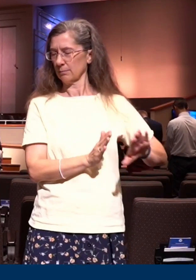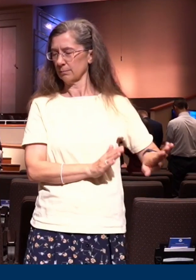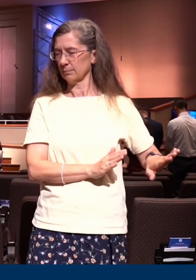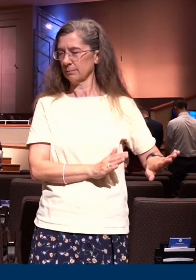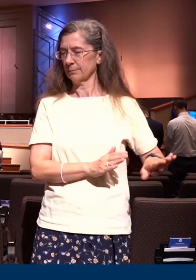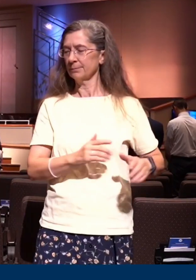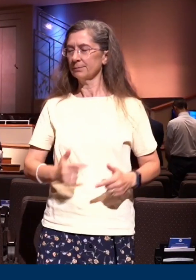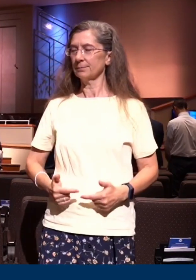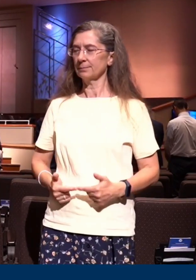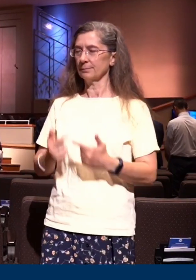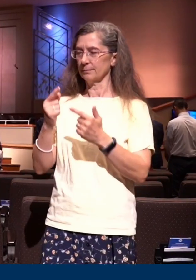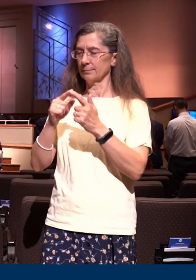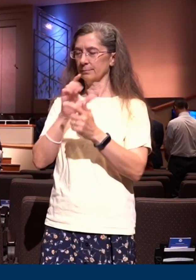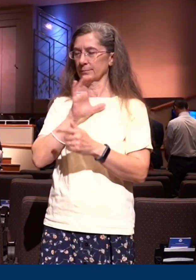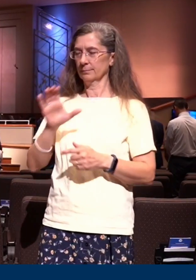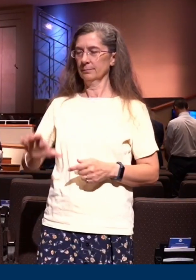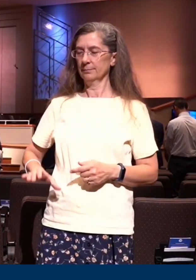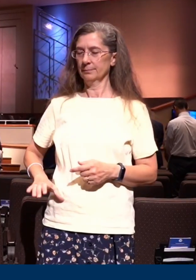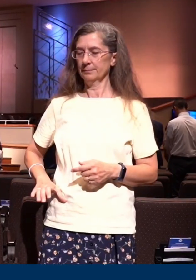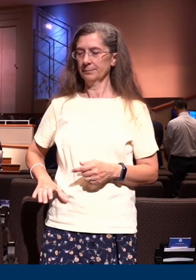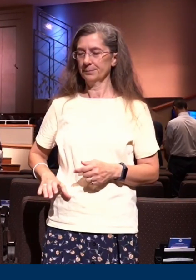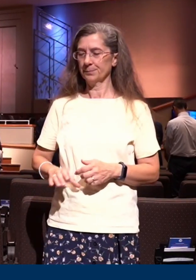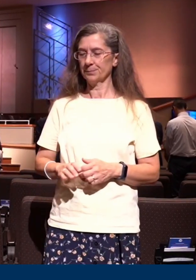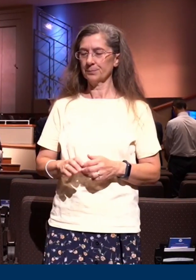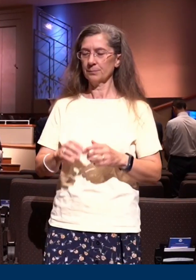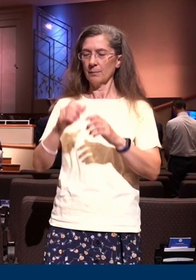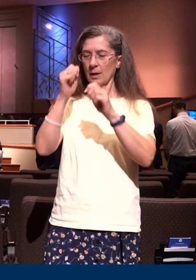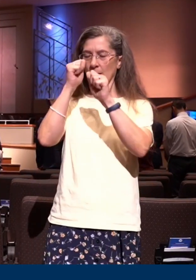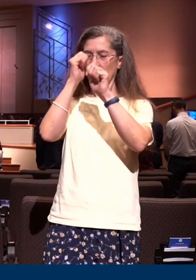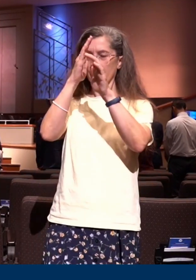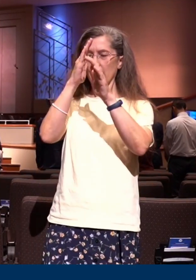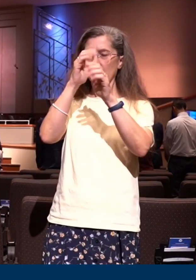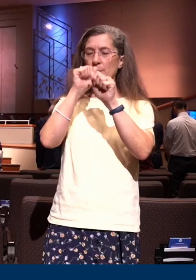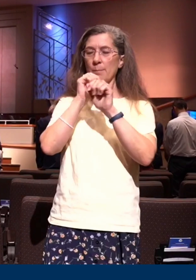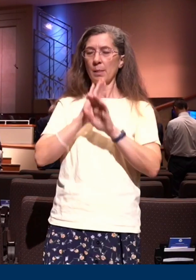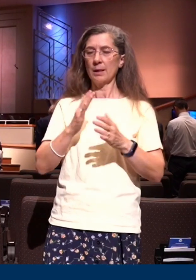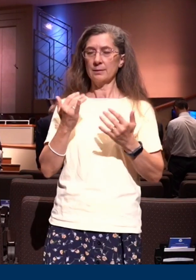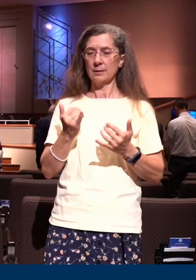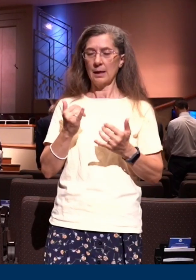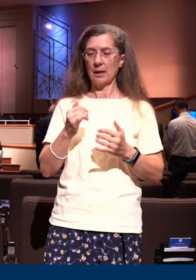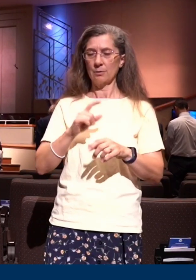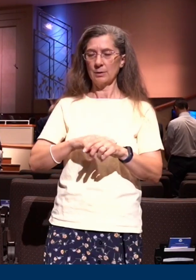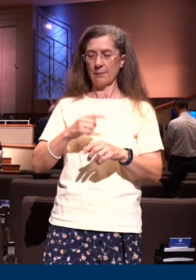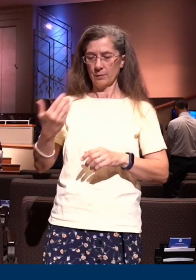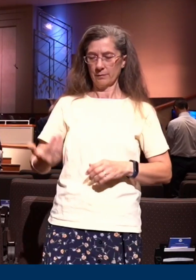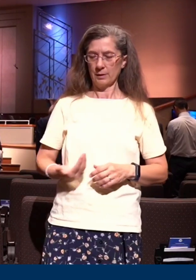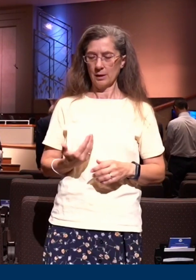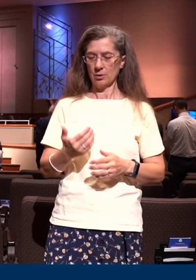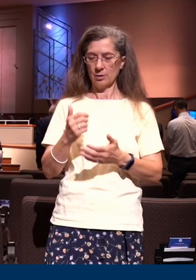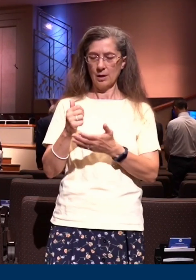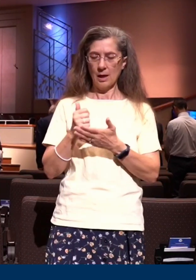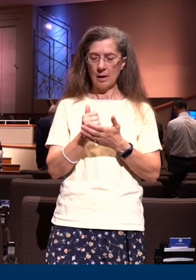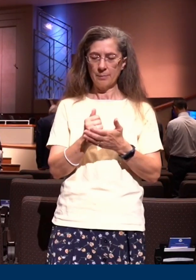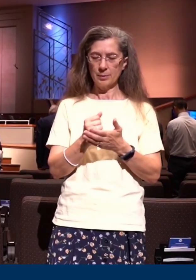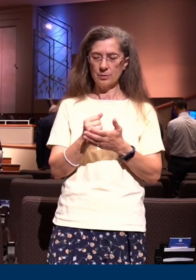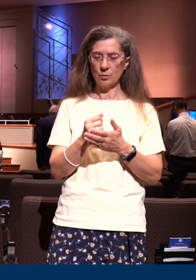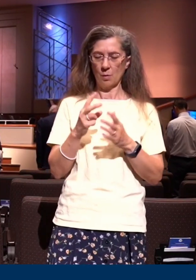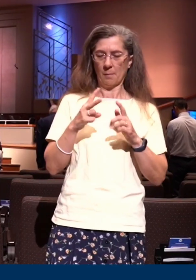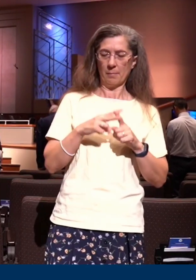did the Apostle Paul Father bless this time of invitation help us to personalize the passage our heads are bowed our eyes are